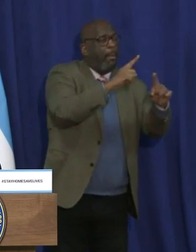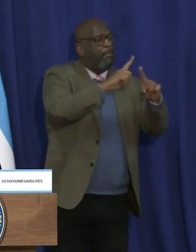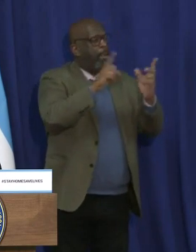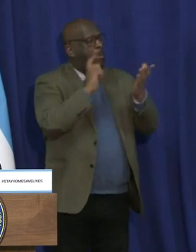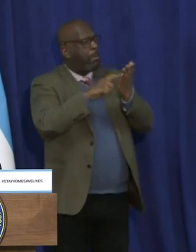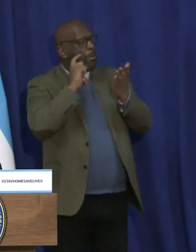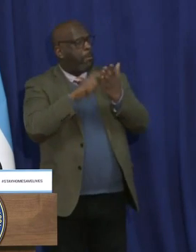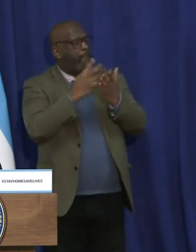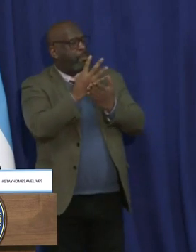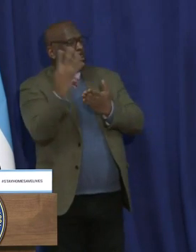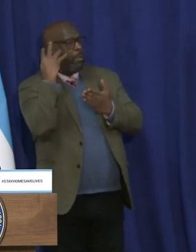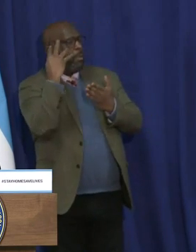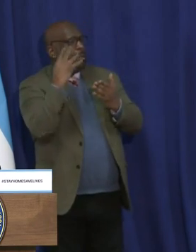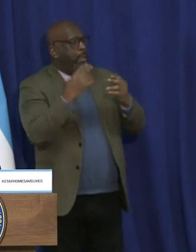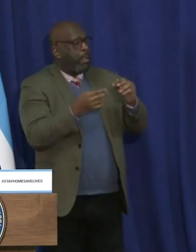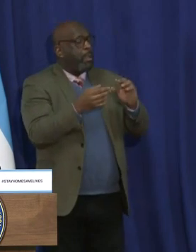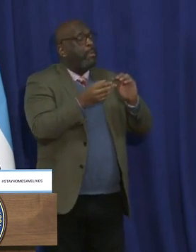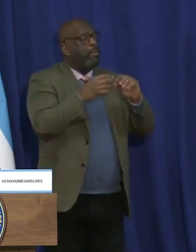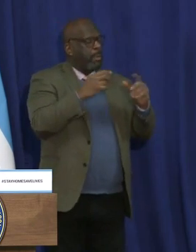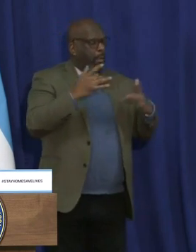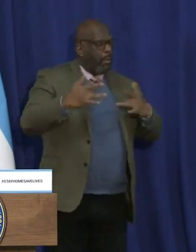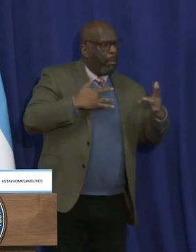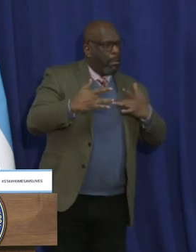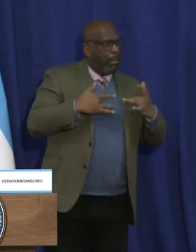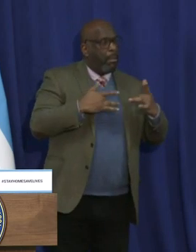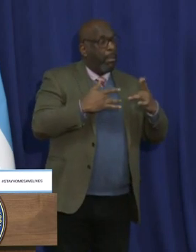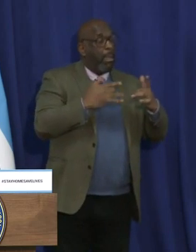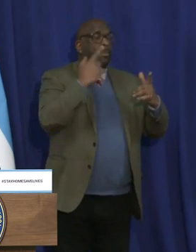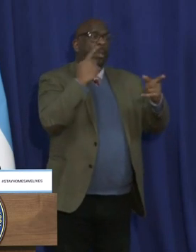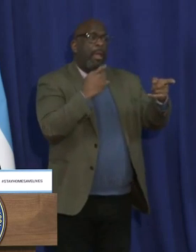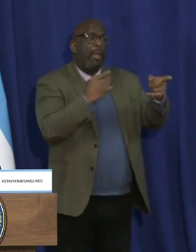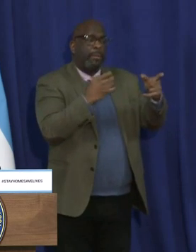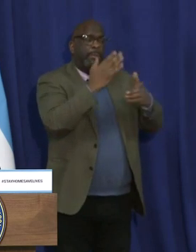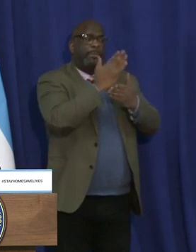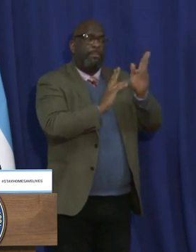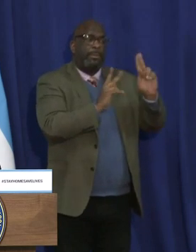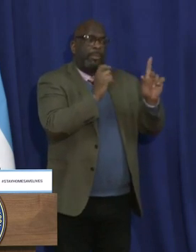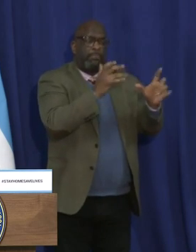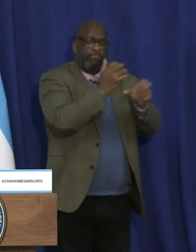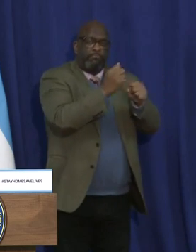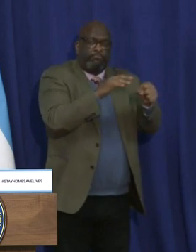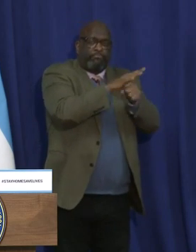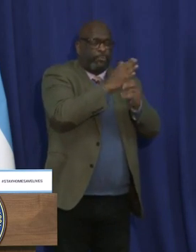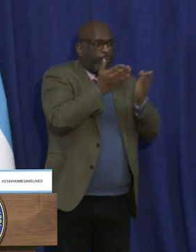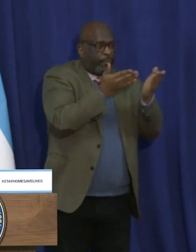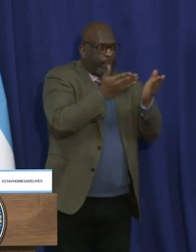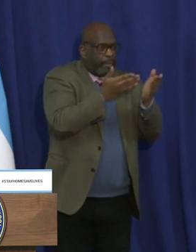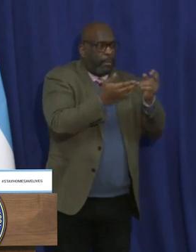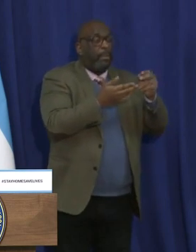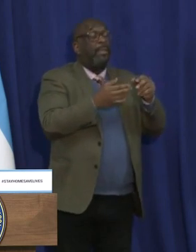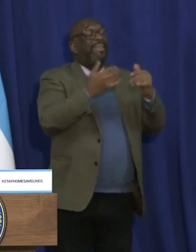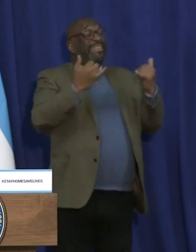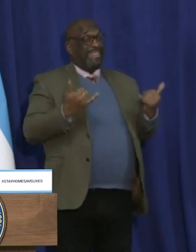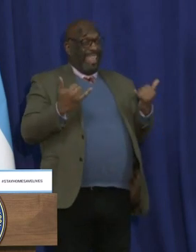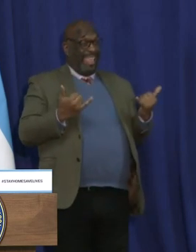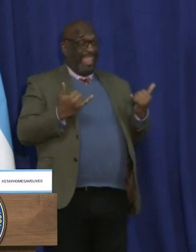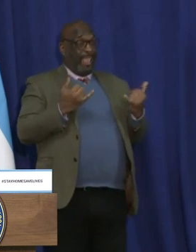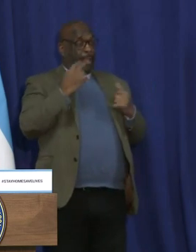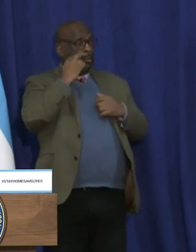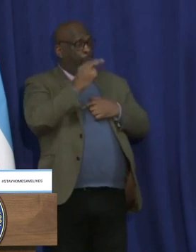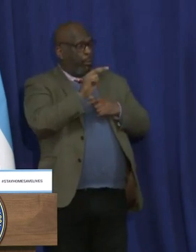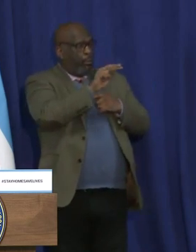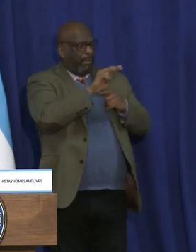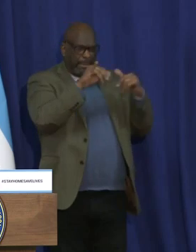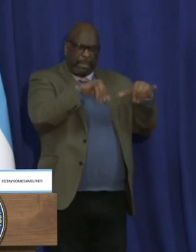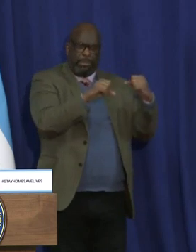noted four weeks ago that we worried about an undercount. Fast forward to today, and those levels have more than